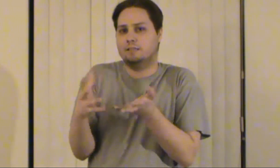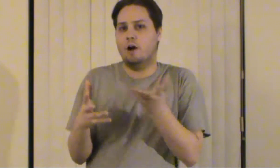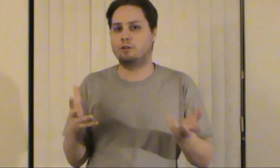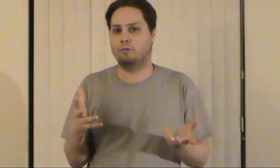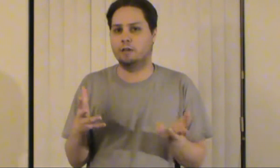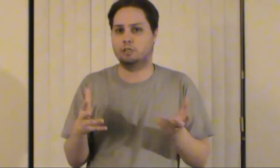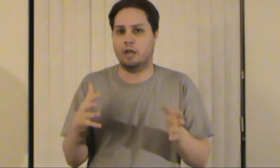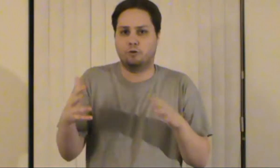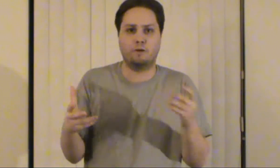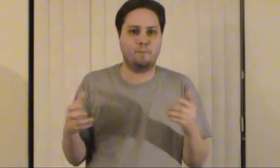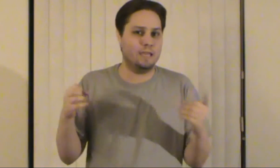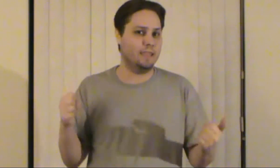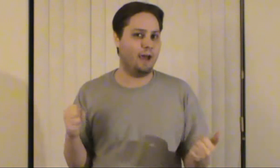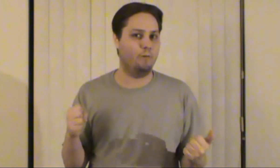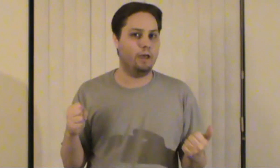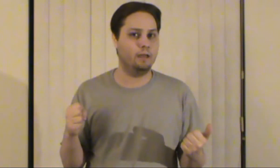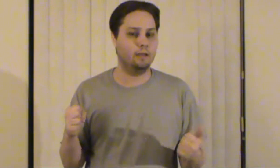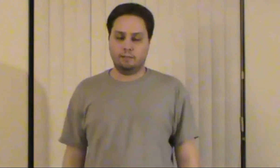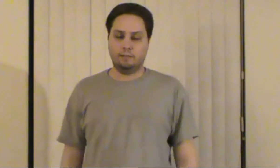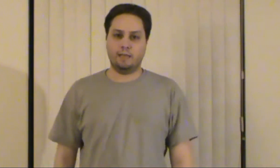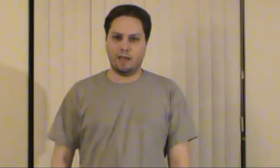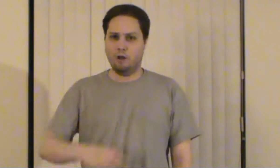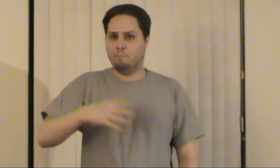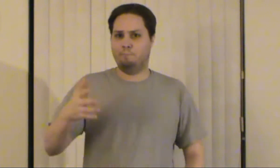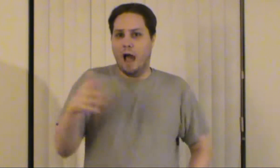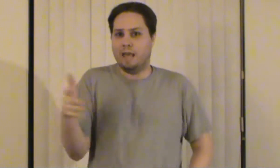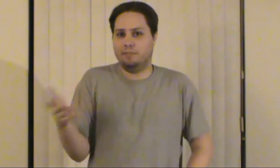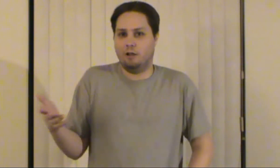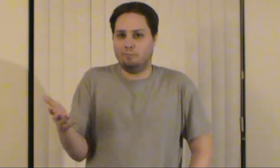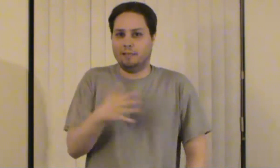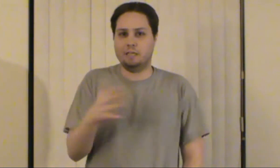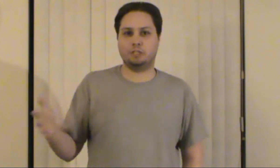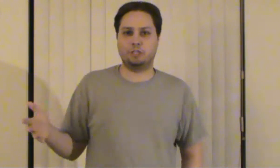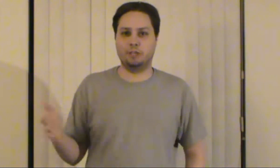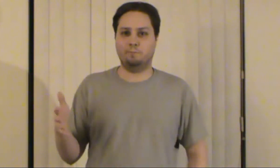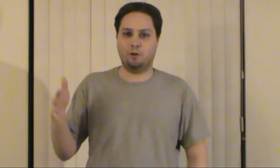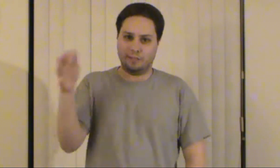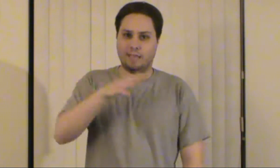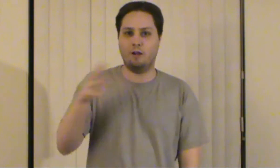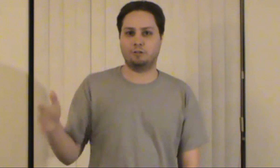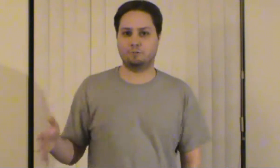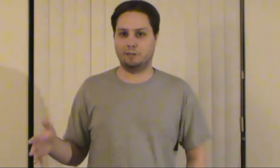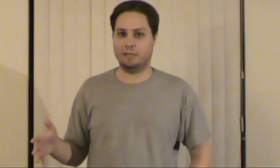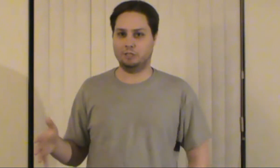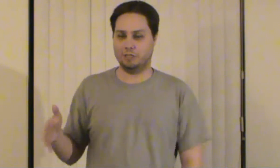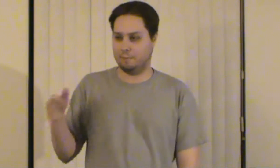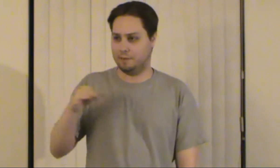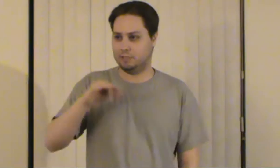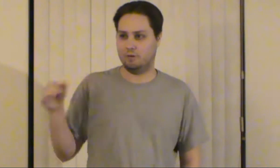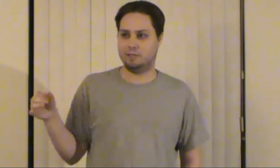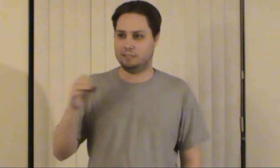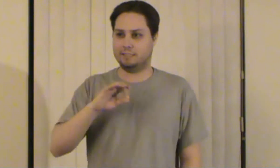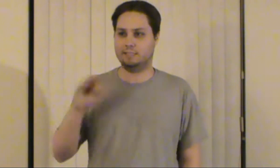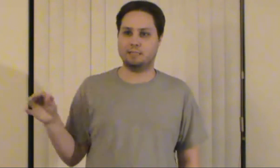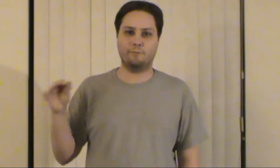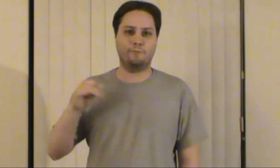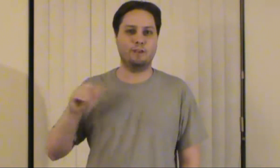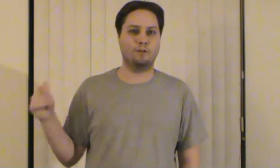stalkerish and creepy in that way like i don't buy their relationship or the character's relationship and so it just doesn't feel